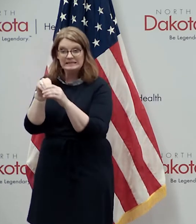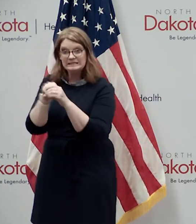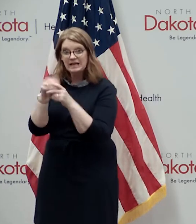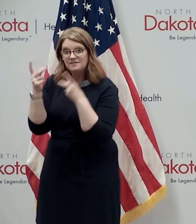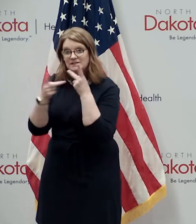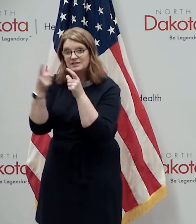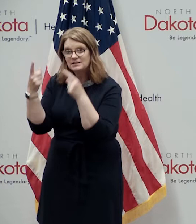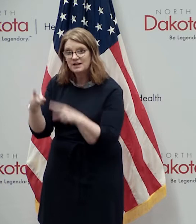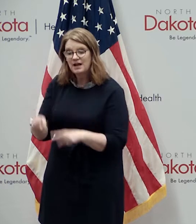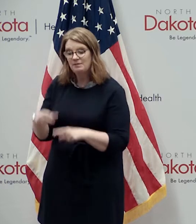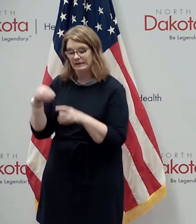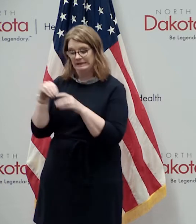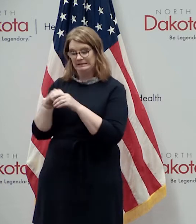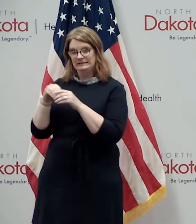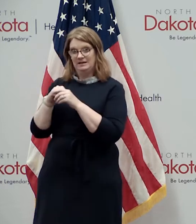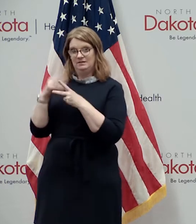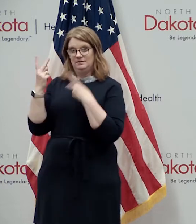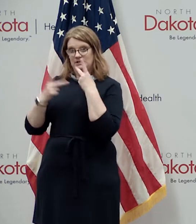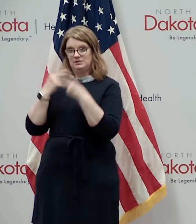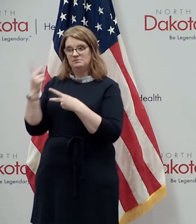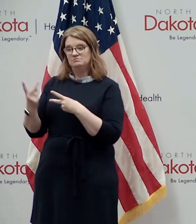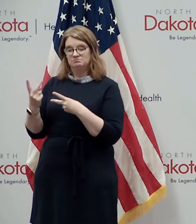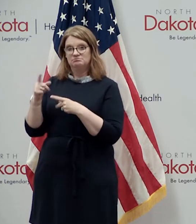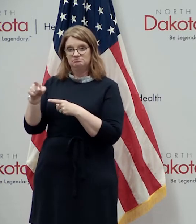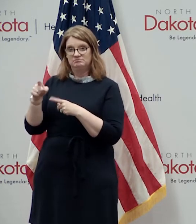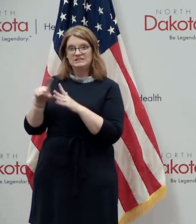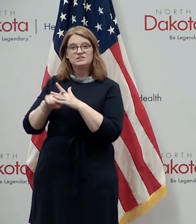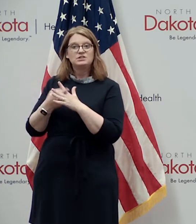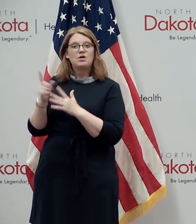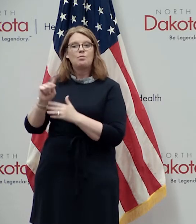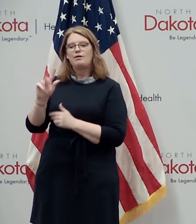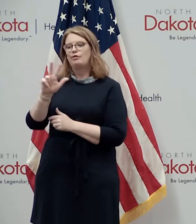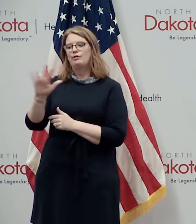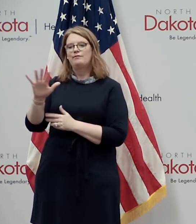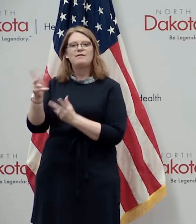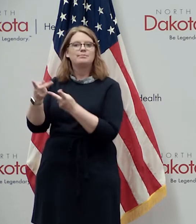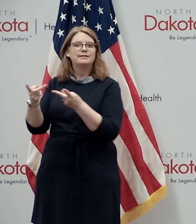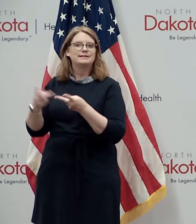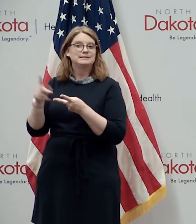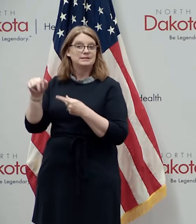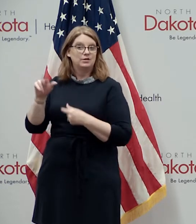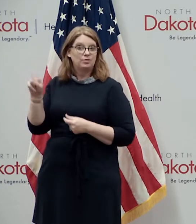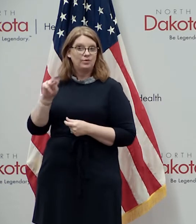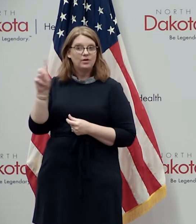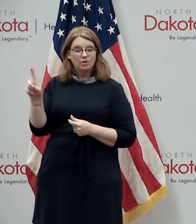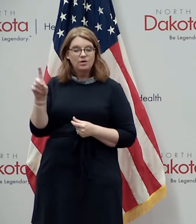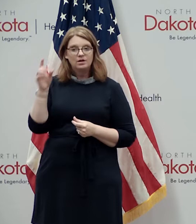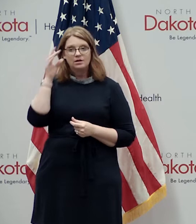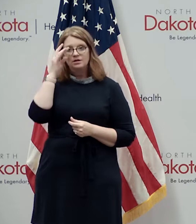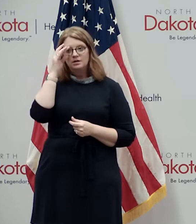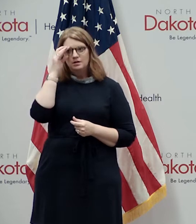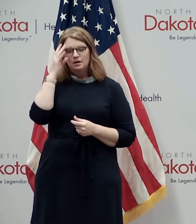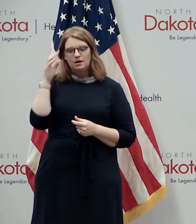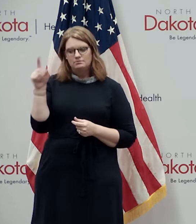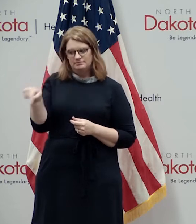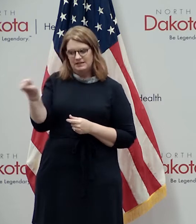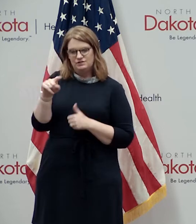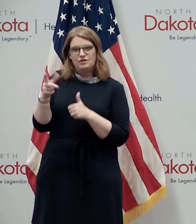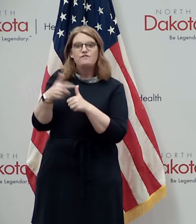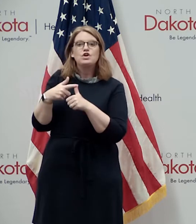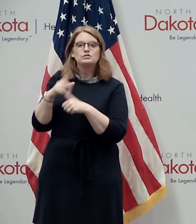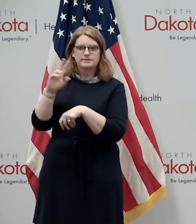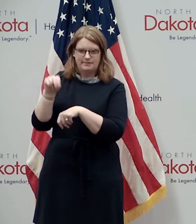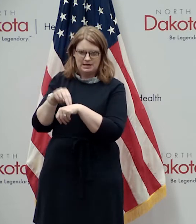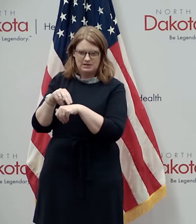occur so indoor visitation is restarted at 35 facilities in north dakota and again uh those are among the first in the nation